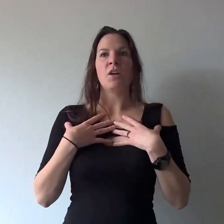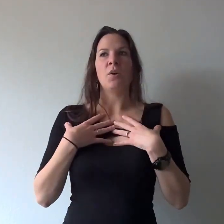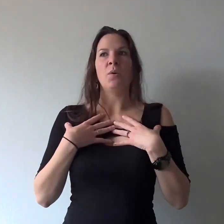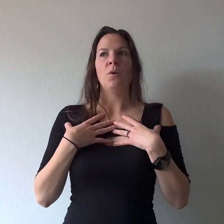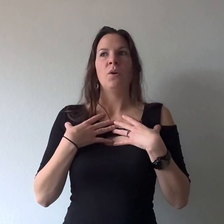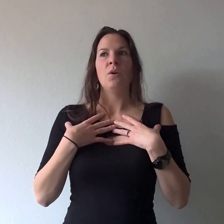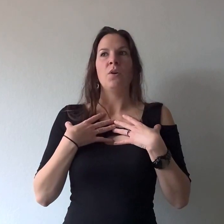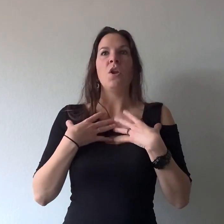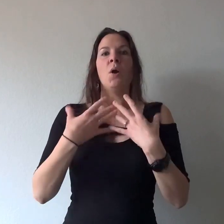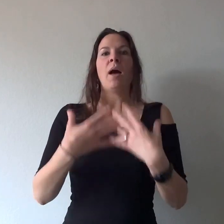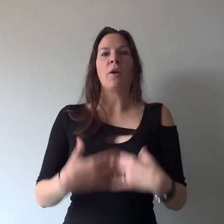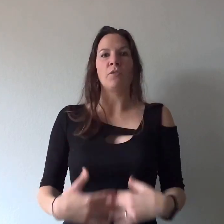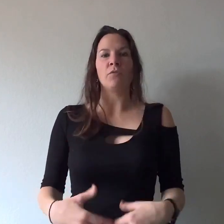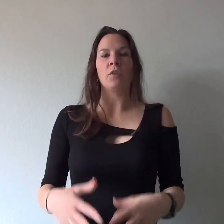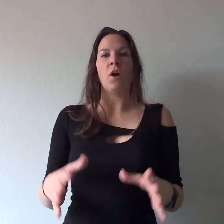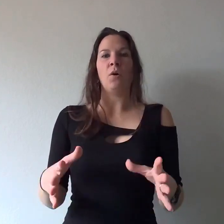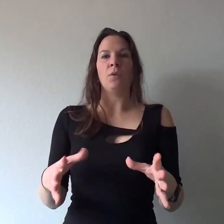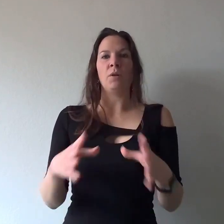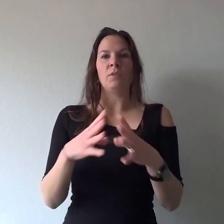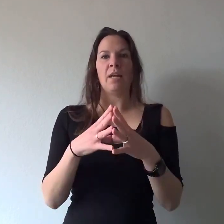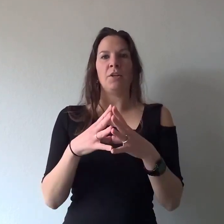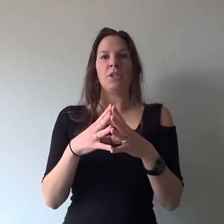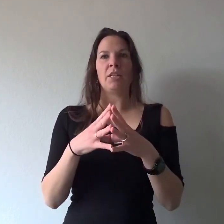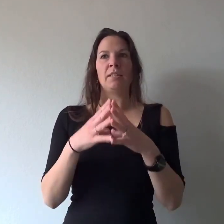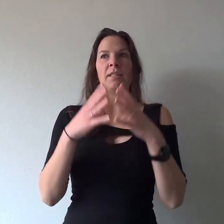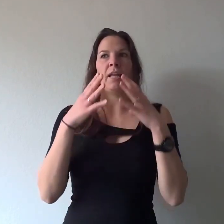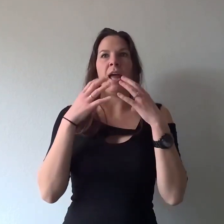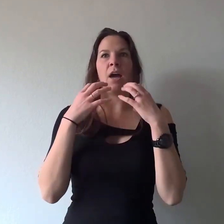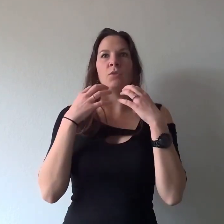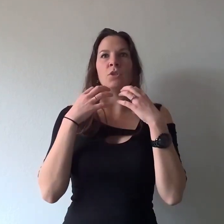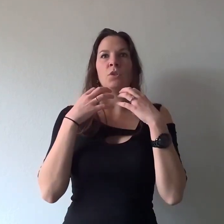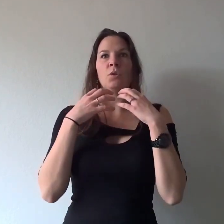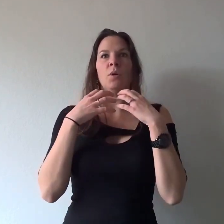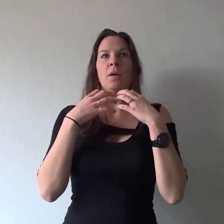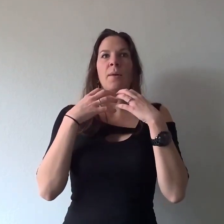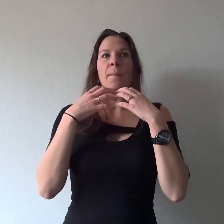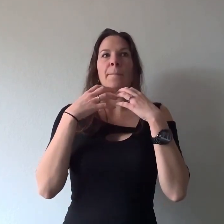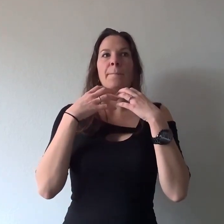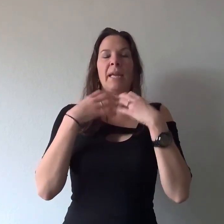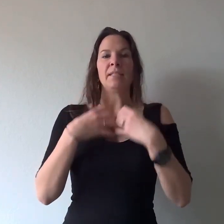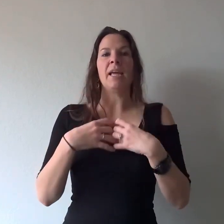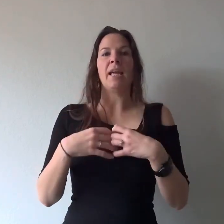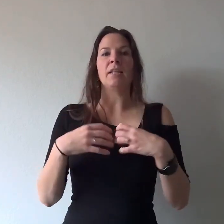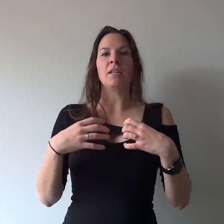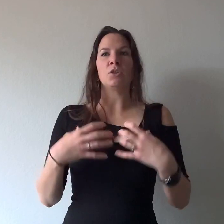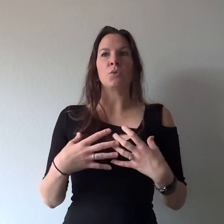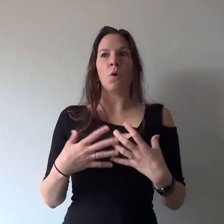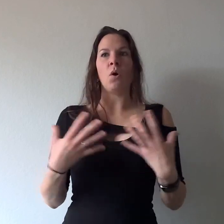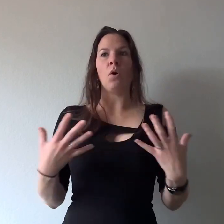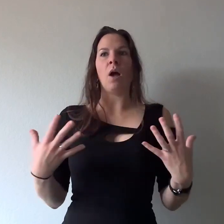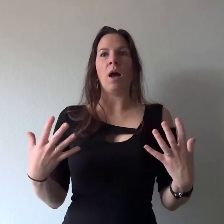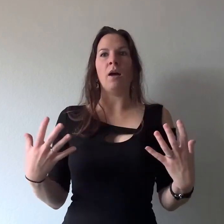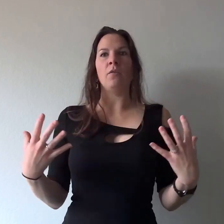know how to flow those energies and how to maintain control of